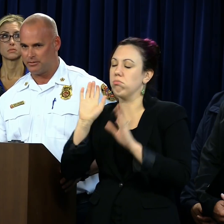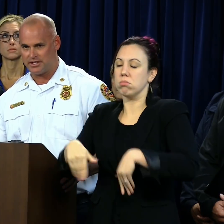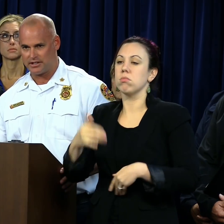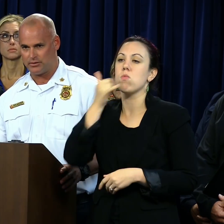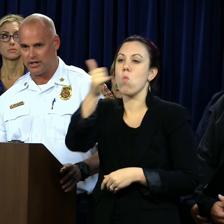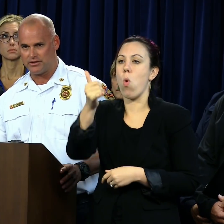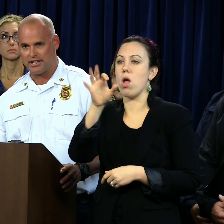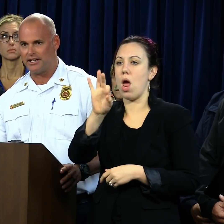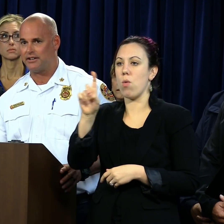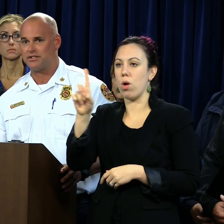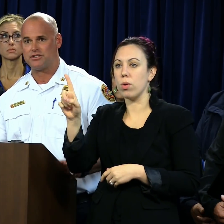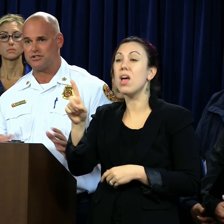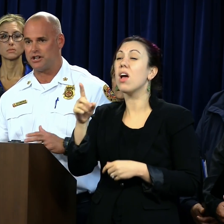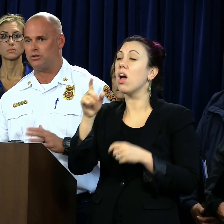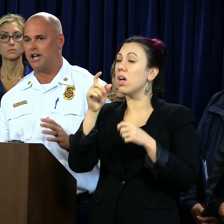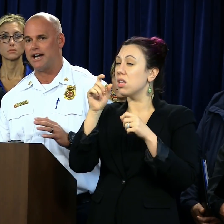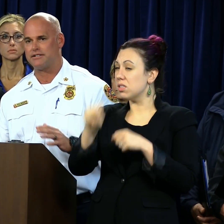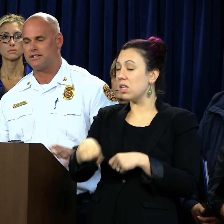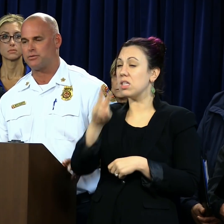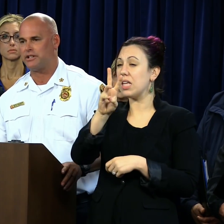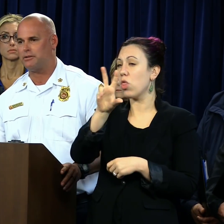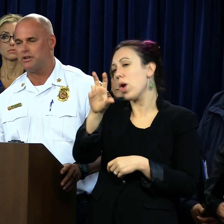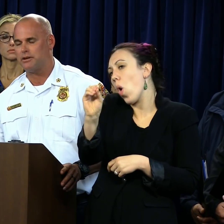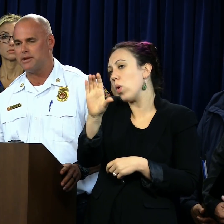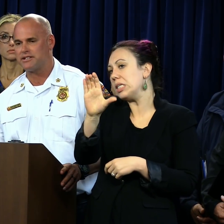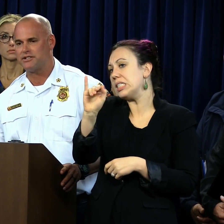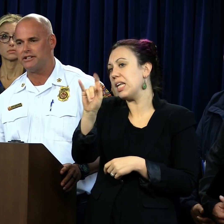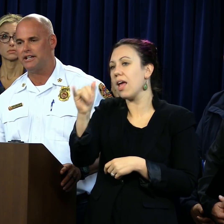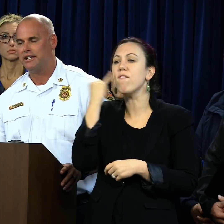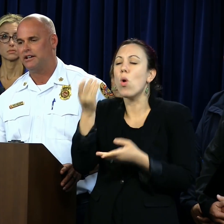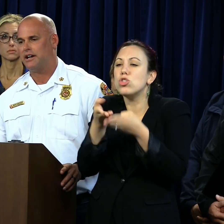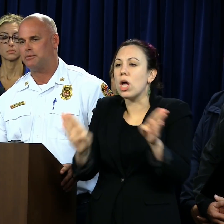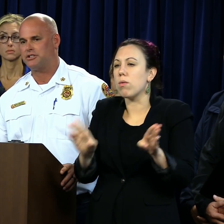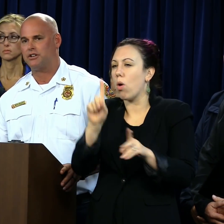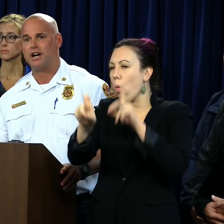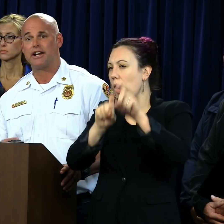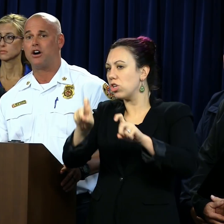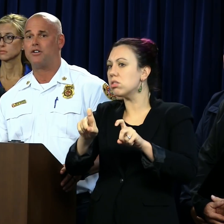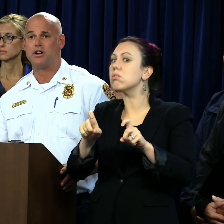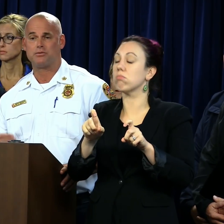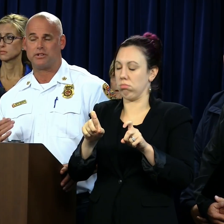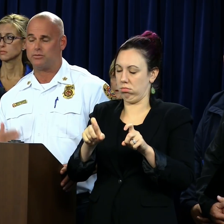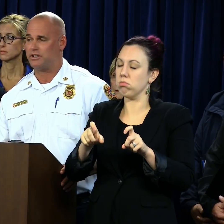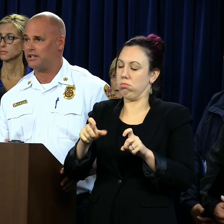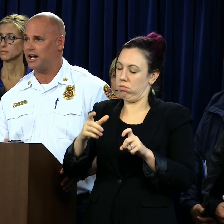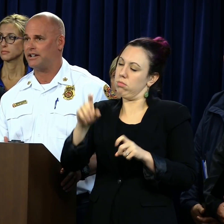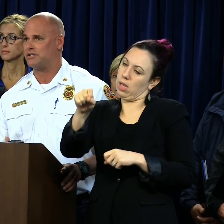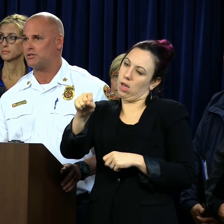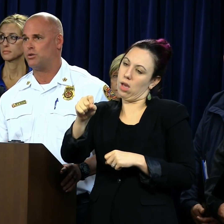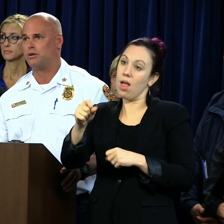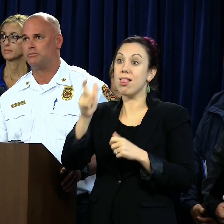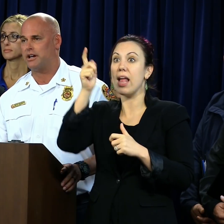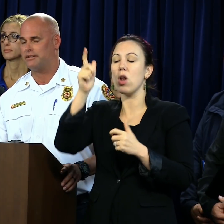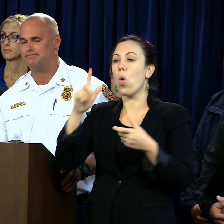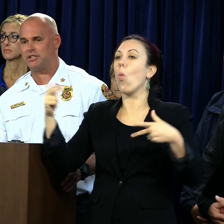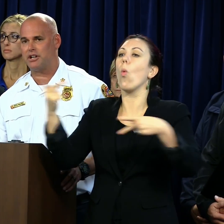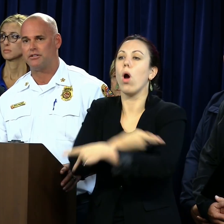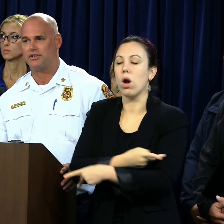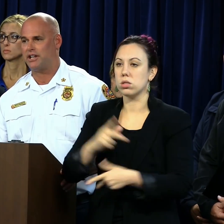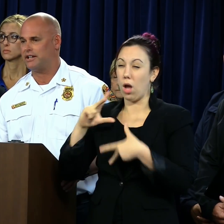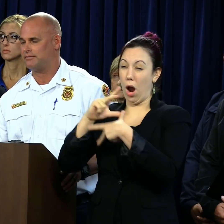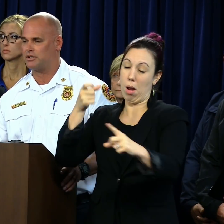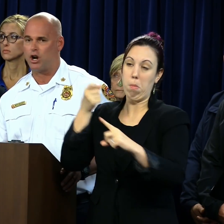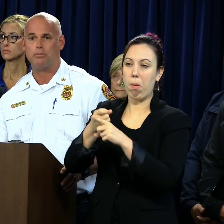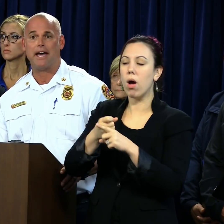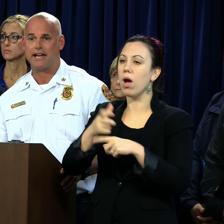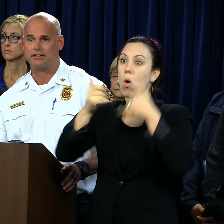Keep sticking with 630 City if it's just generalized as we keep messaging. But, sure, high call volumes in the height of the storm, you